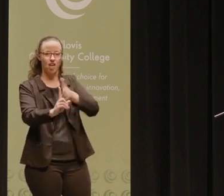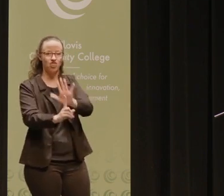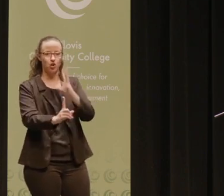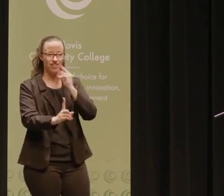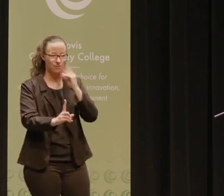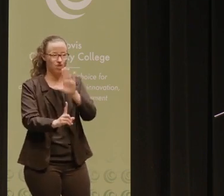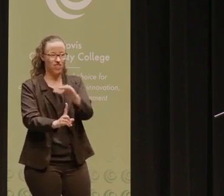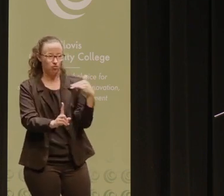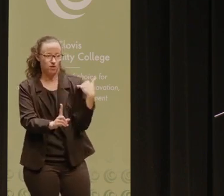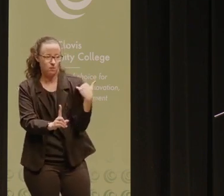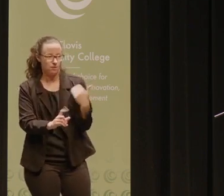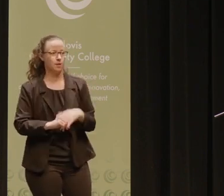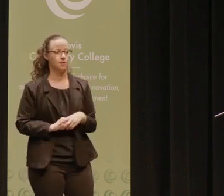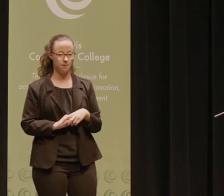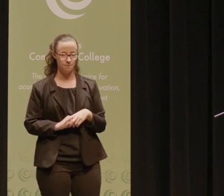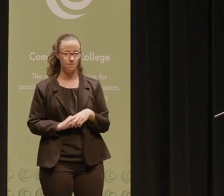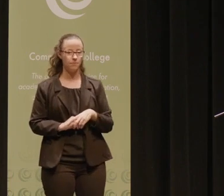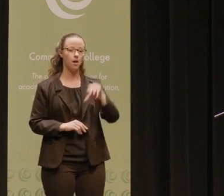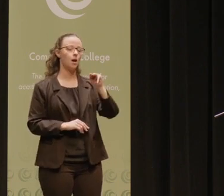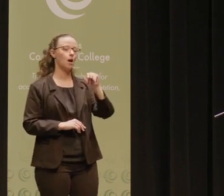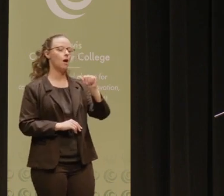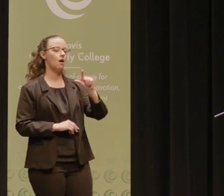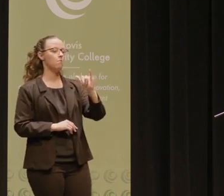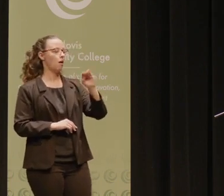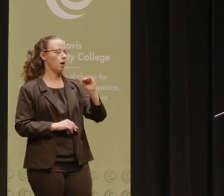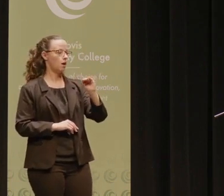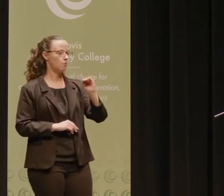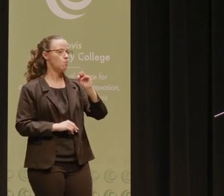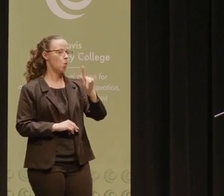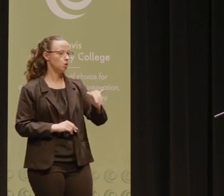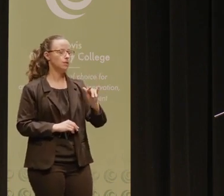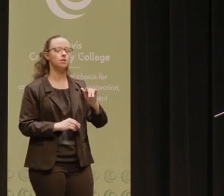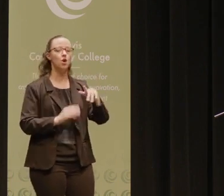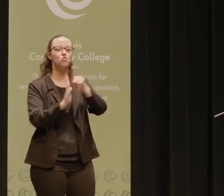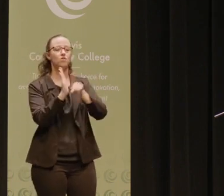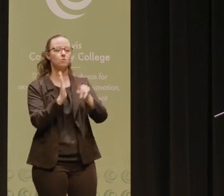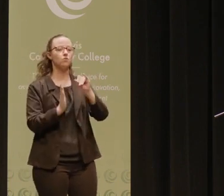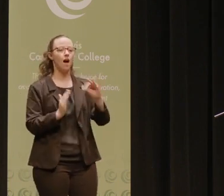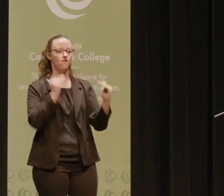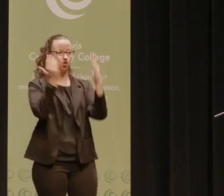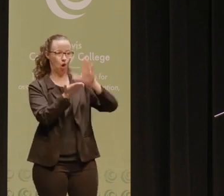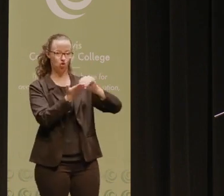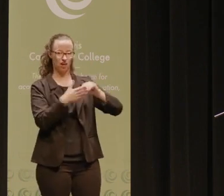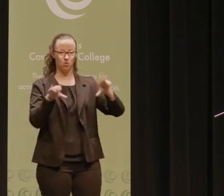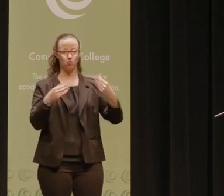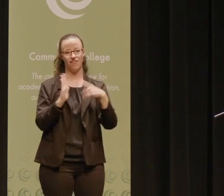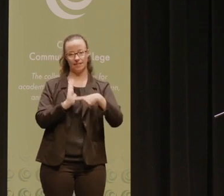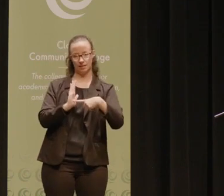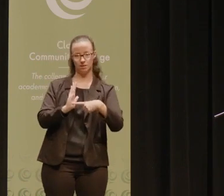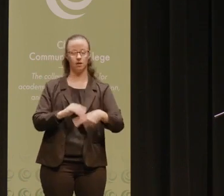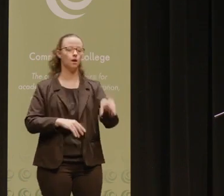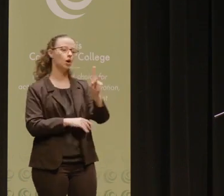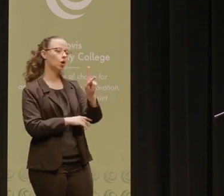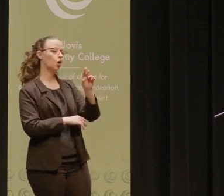experiences of adult learners. Malcolm Knowles' principles of adult learning provide some good guidance on how we can do this. And